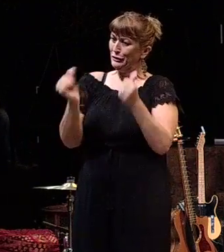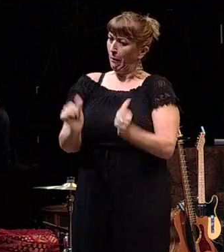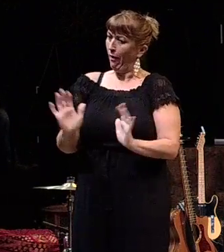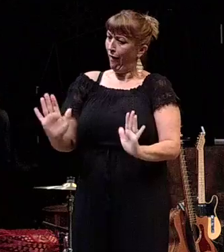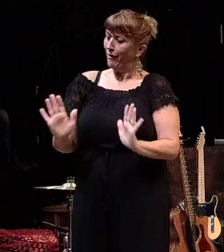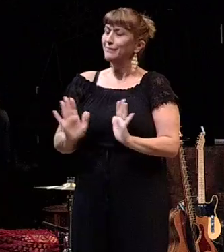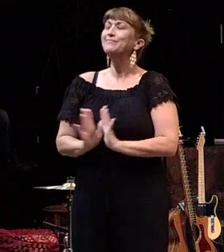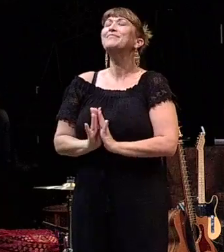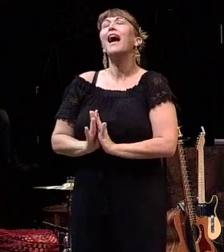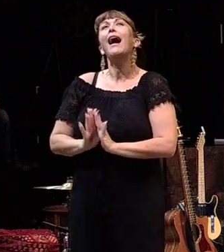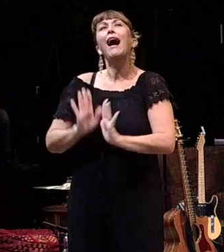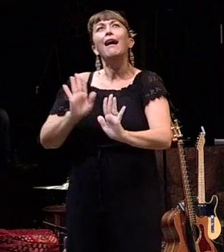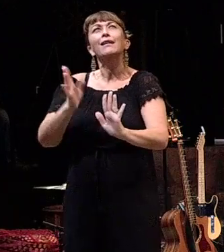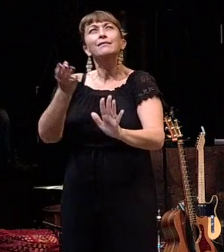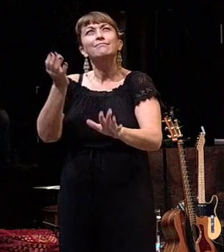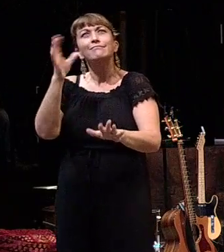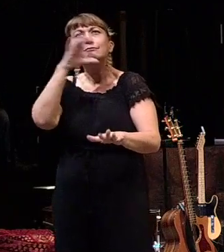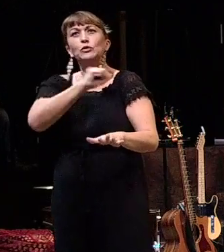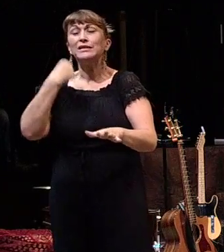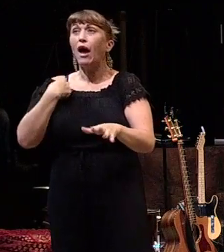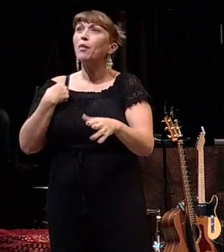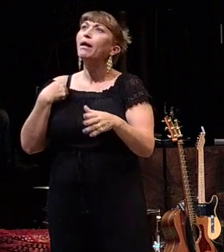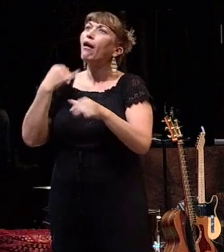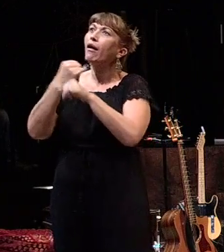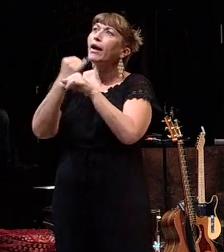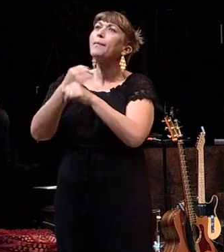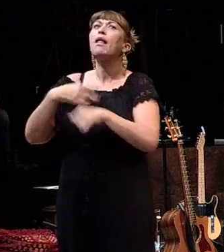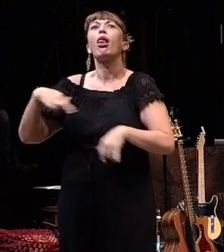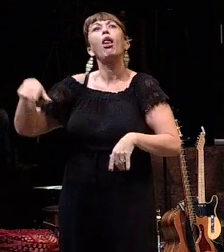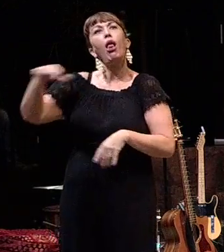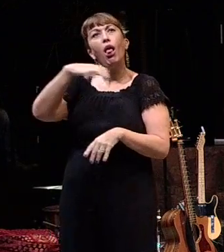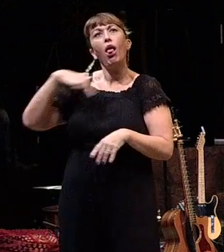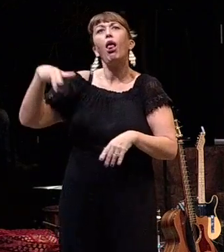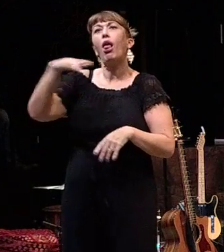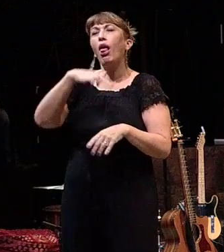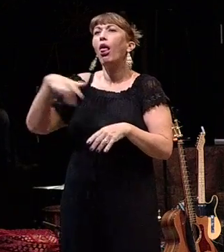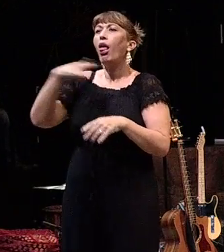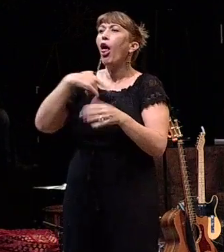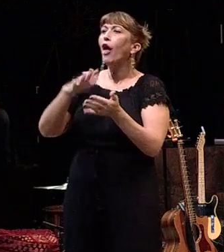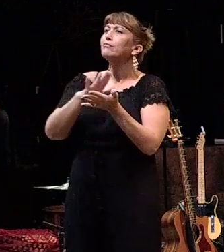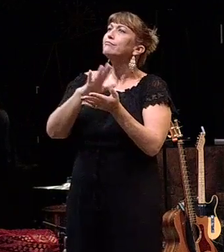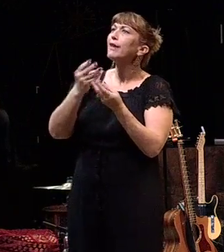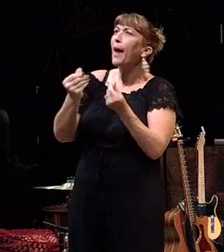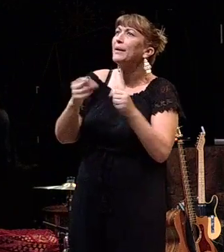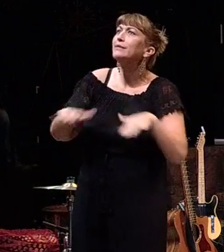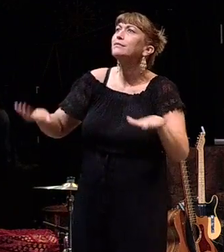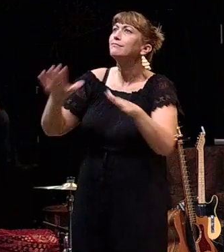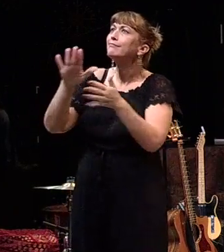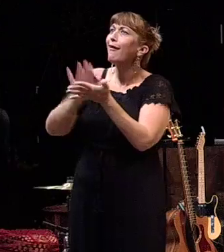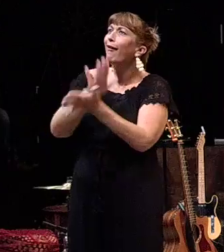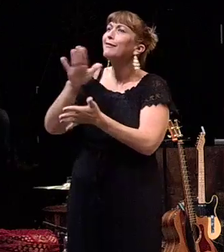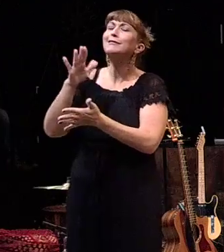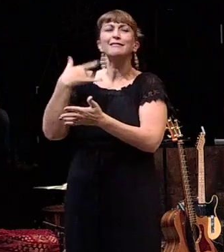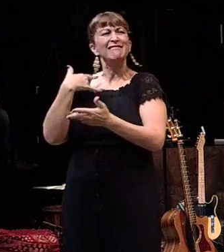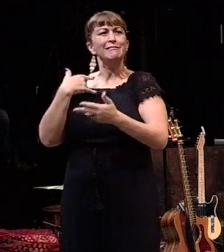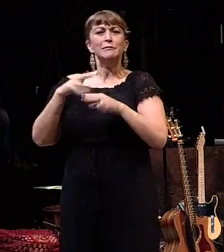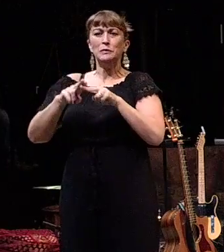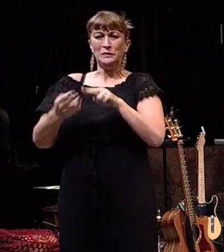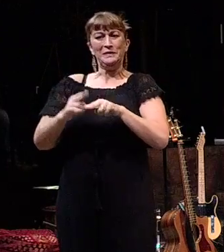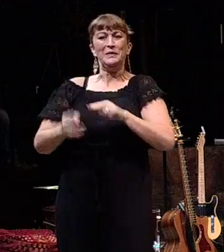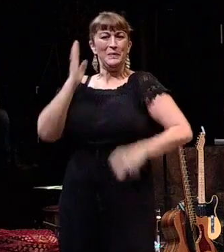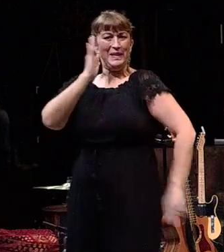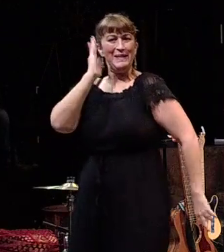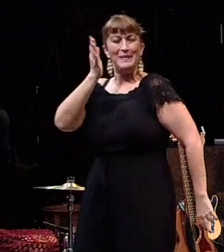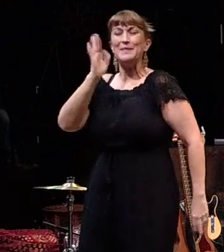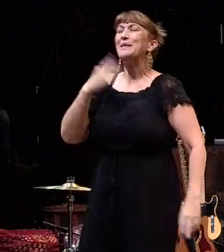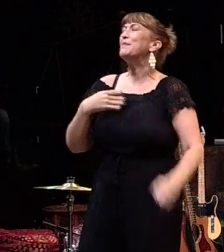I figure that since I would be on campus walking around, meeting people all day, that I would eventually, you know, start to shed some pounds and I